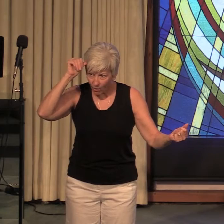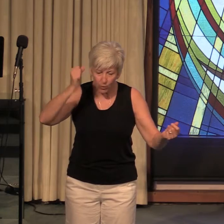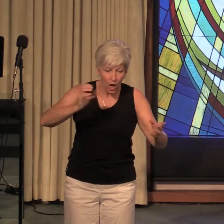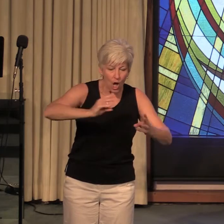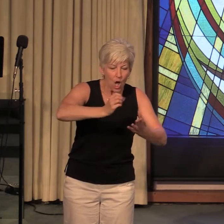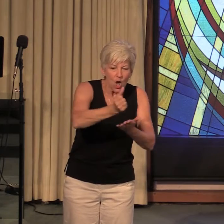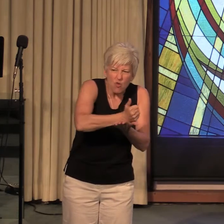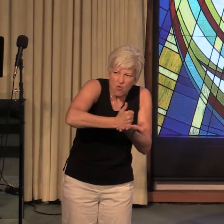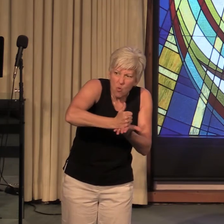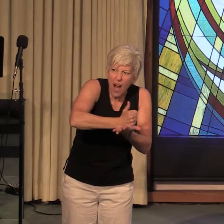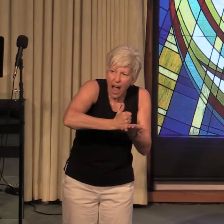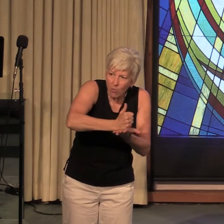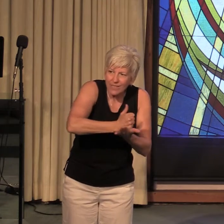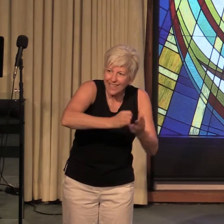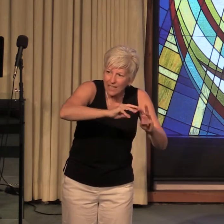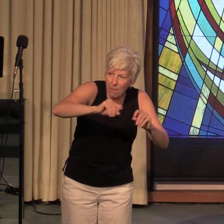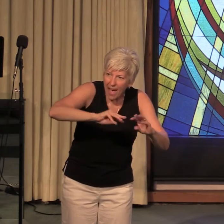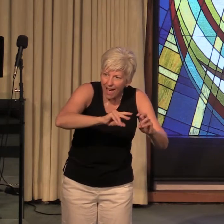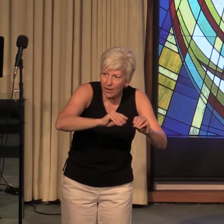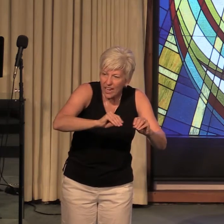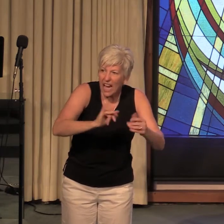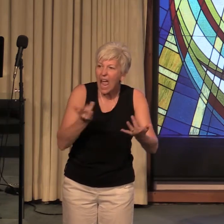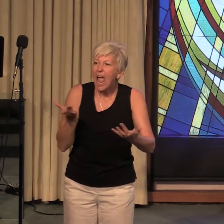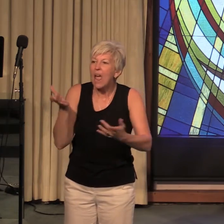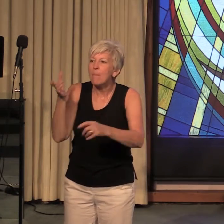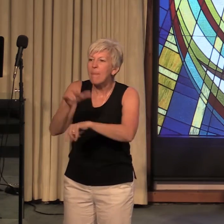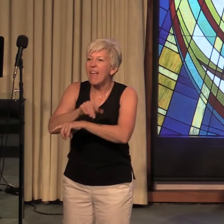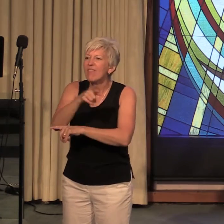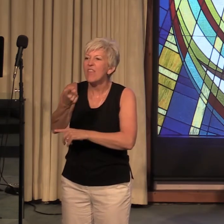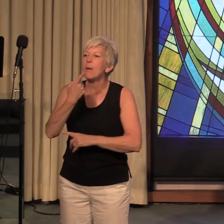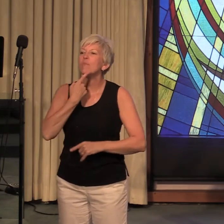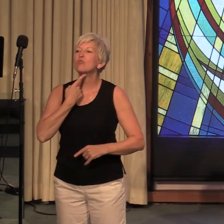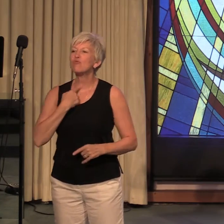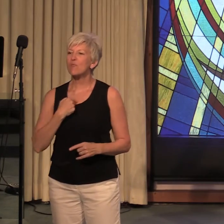into powder and made them drink it